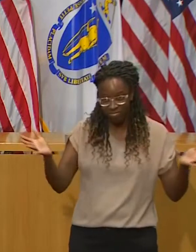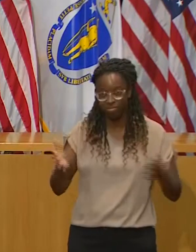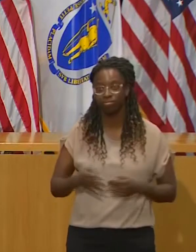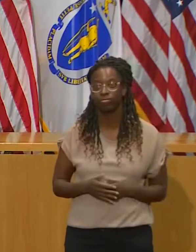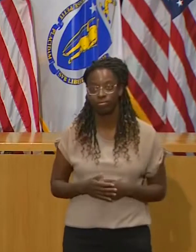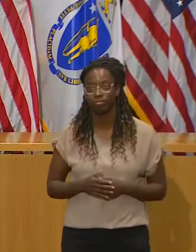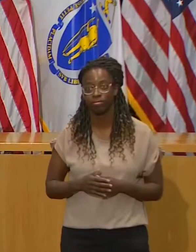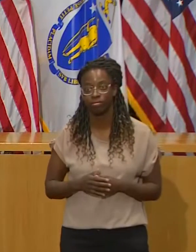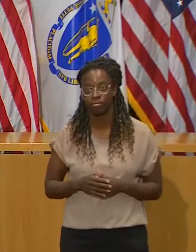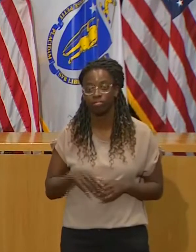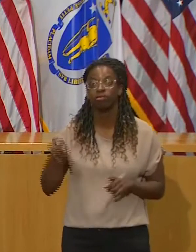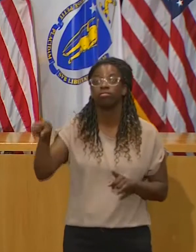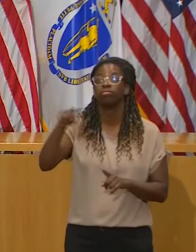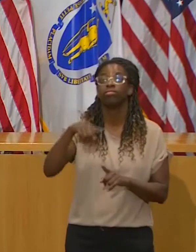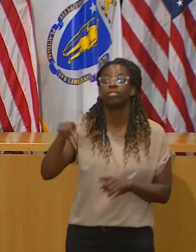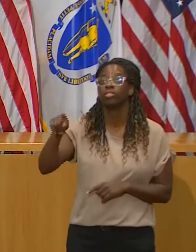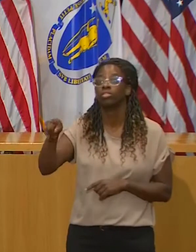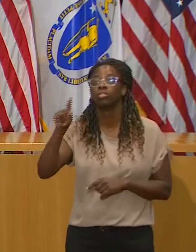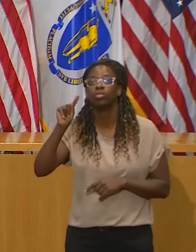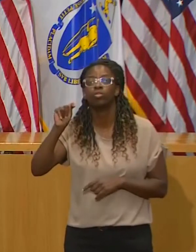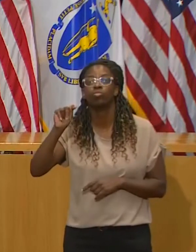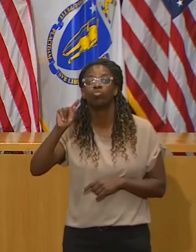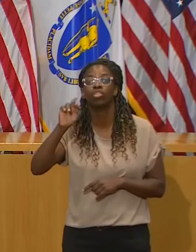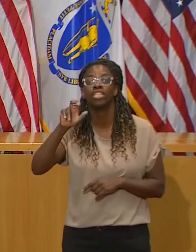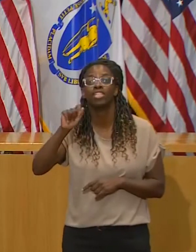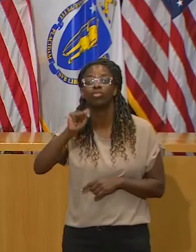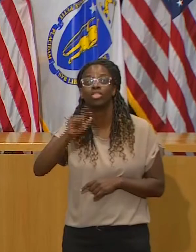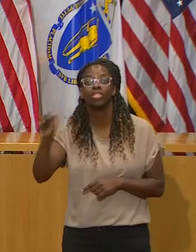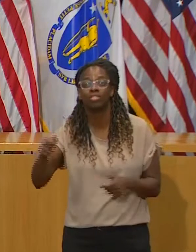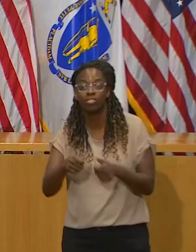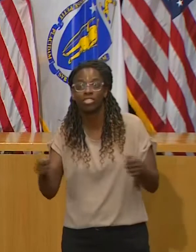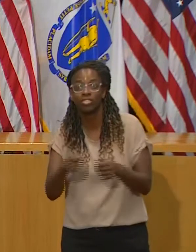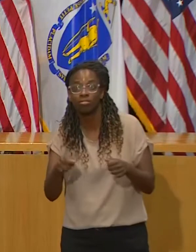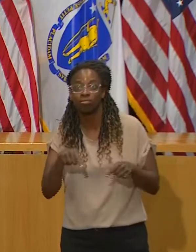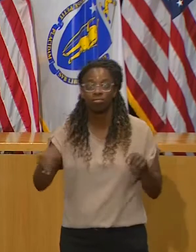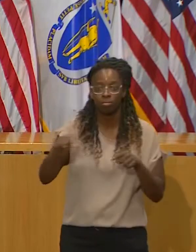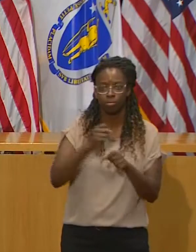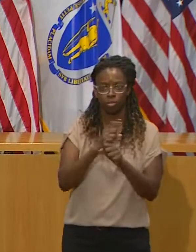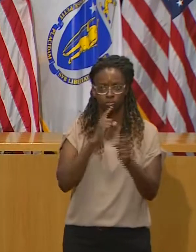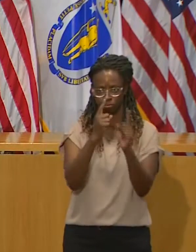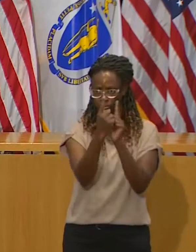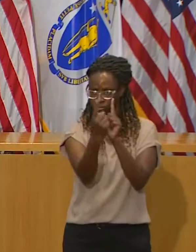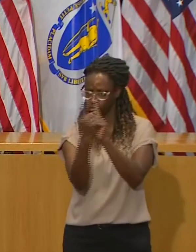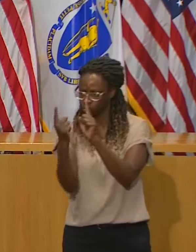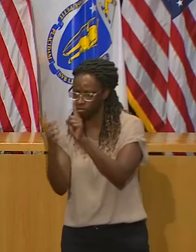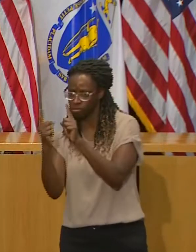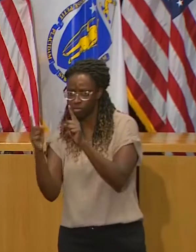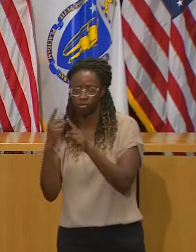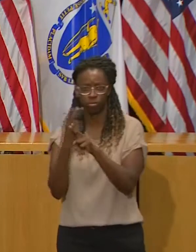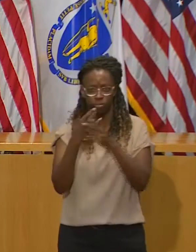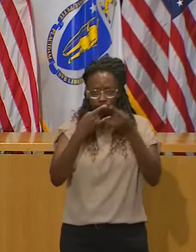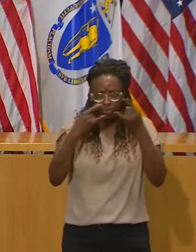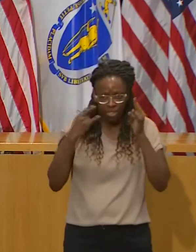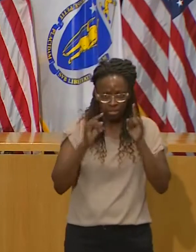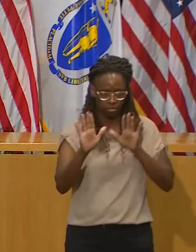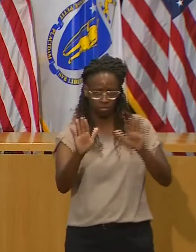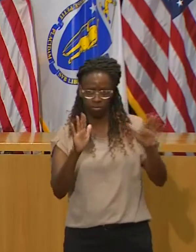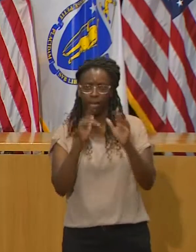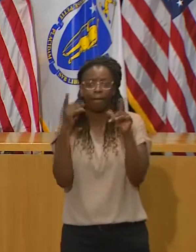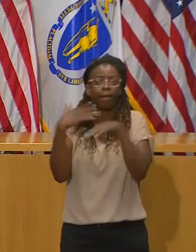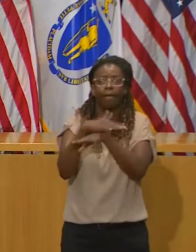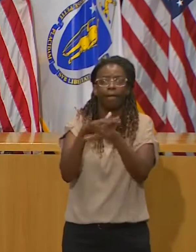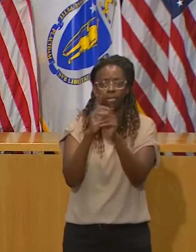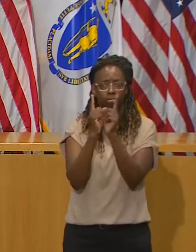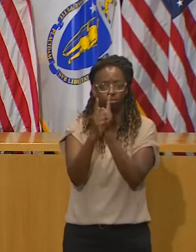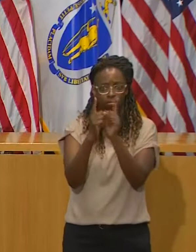celebrate Halloween than to gather indoors for an extended period of time to share food, to play